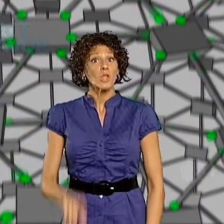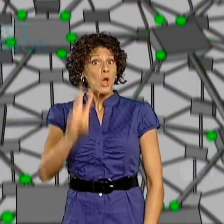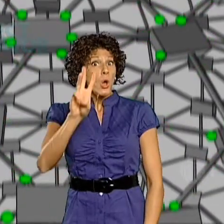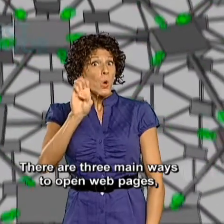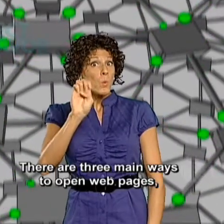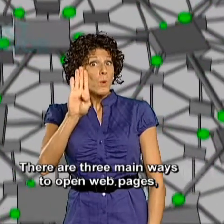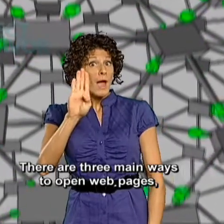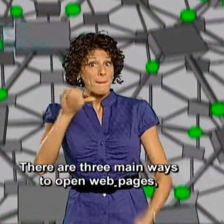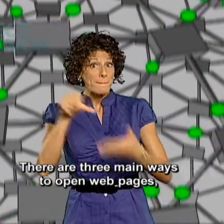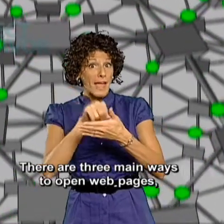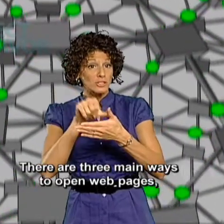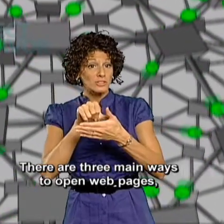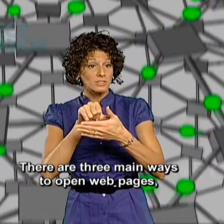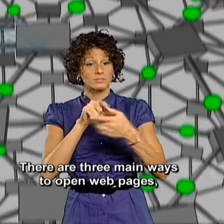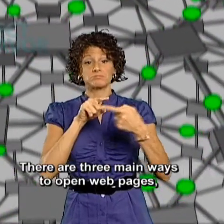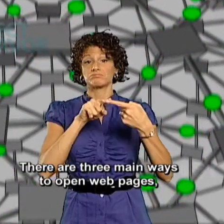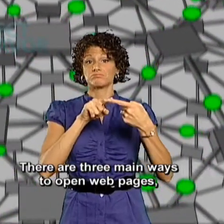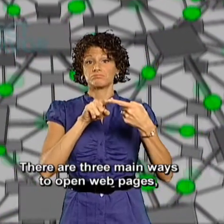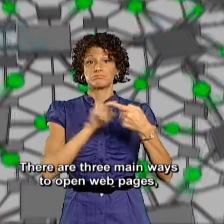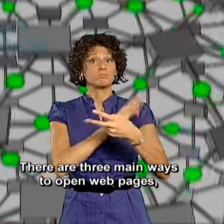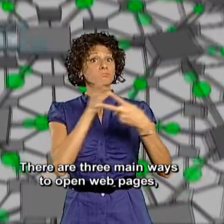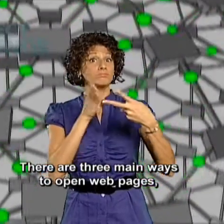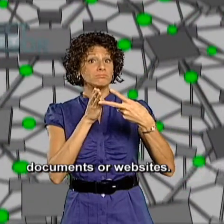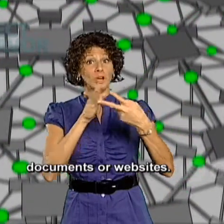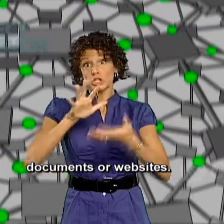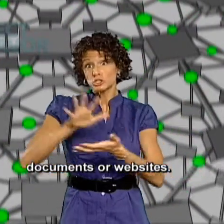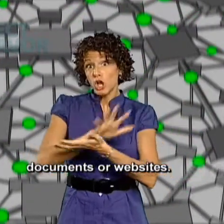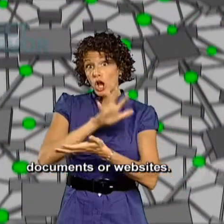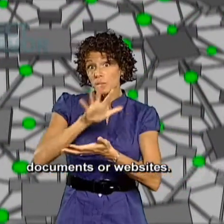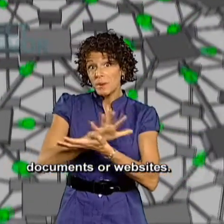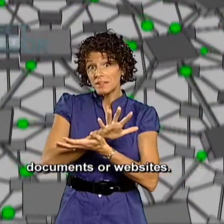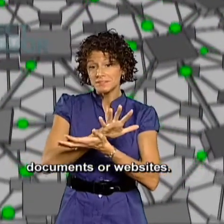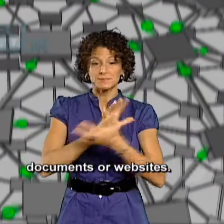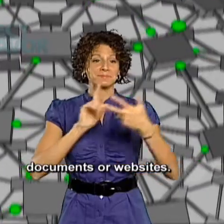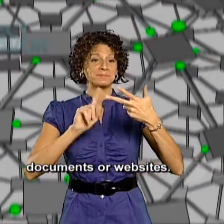There are three main ways to open web pages, documents, or websites.